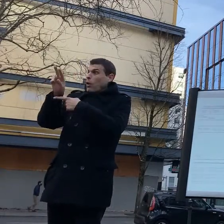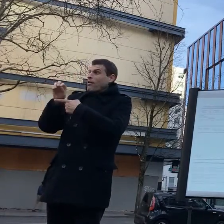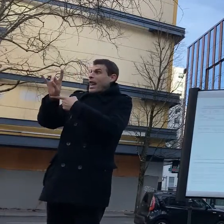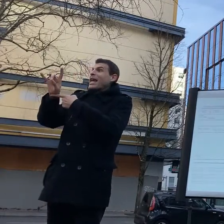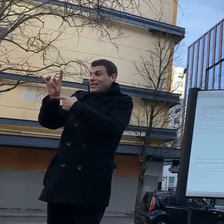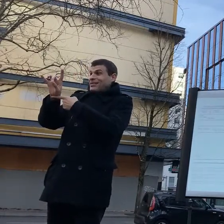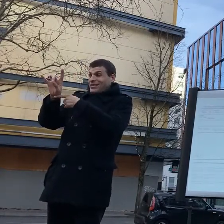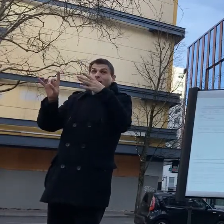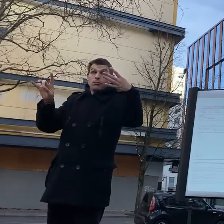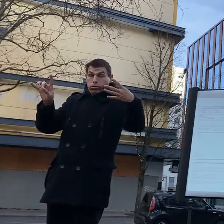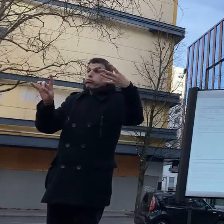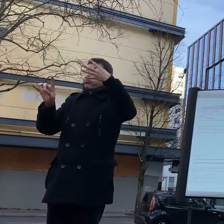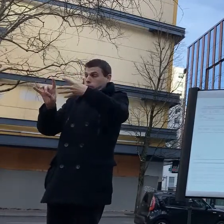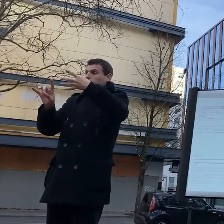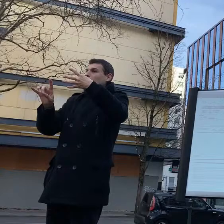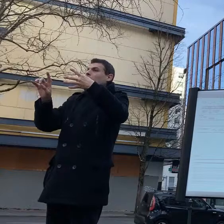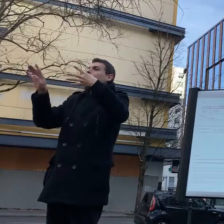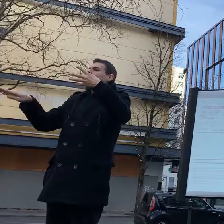before